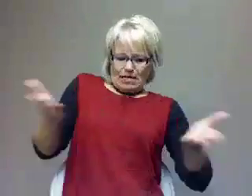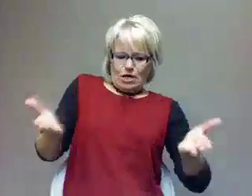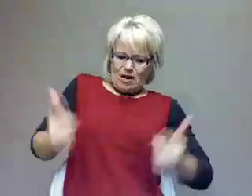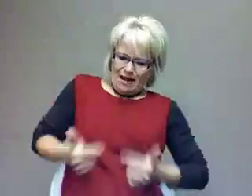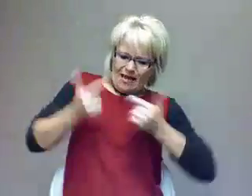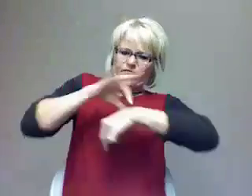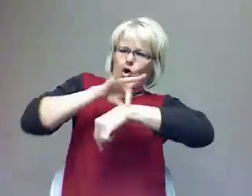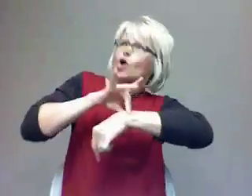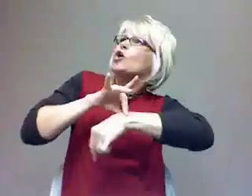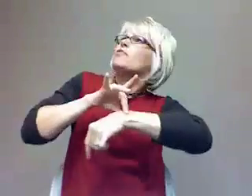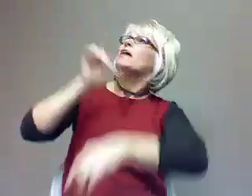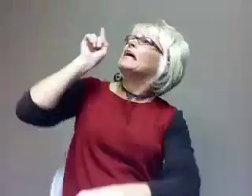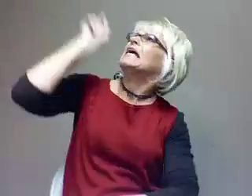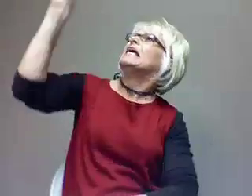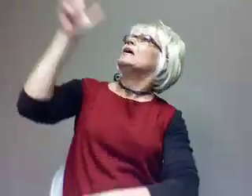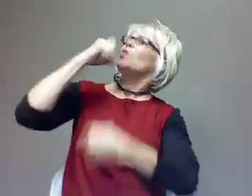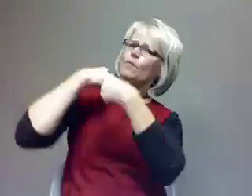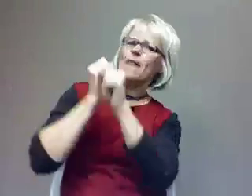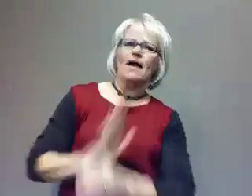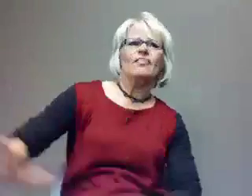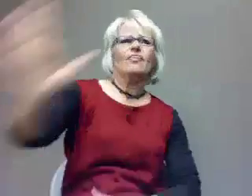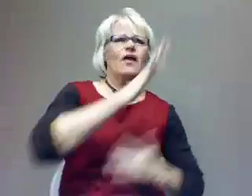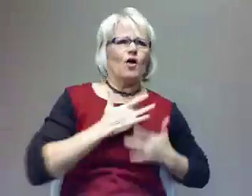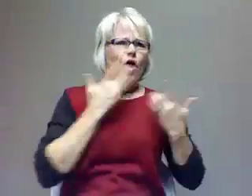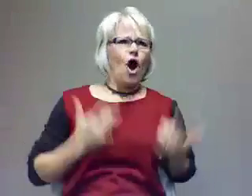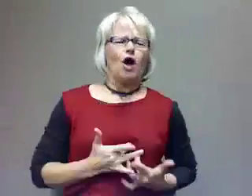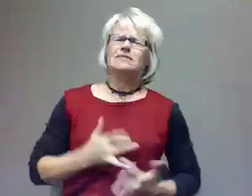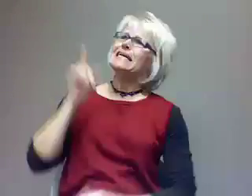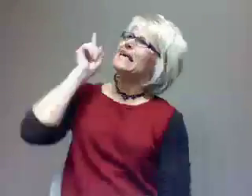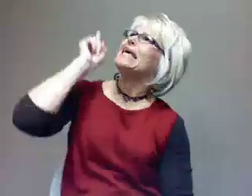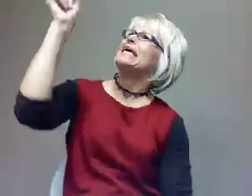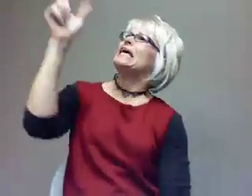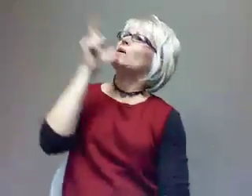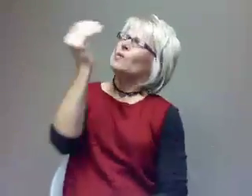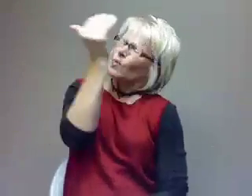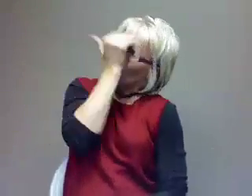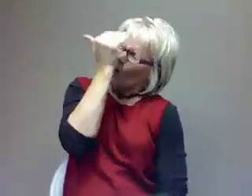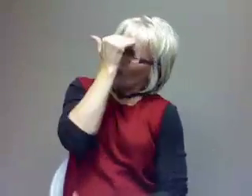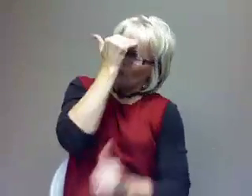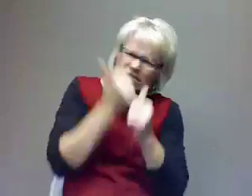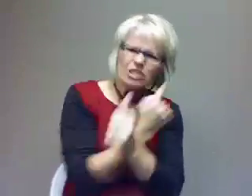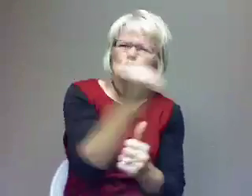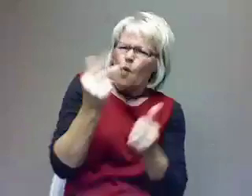forms the hearts of them all and is intimately acquainted with everything they do.